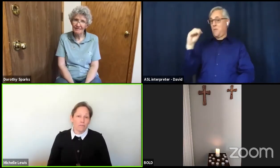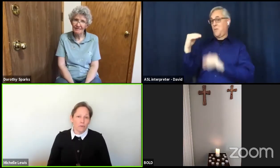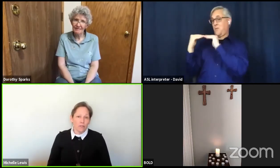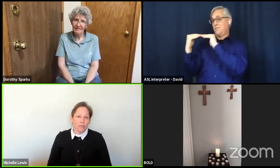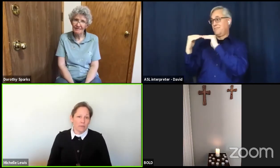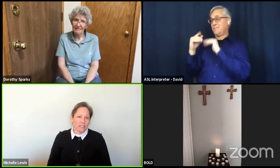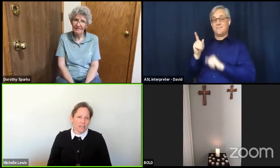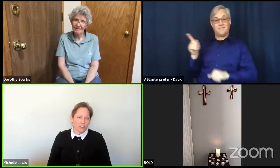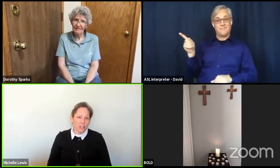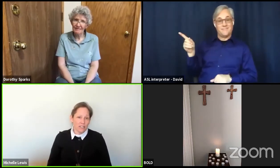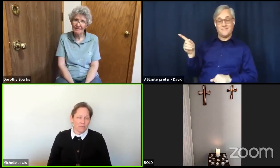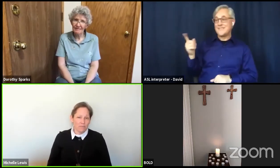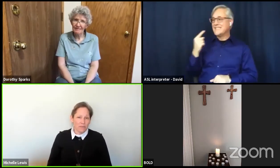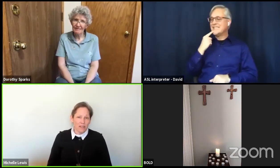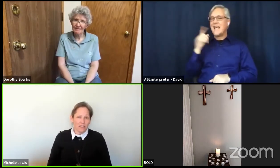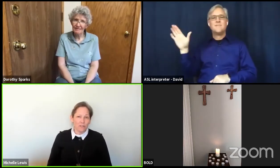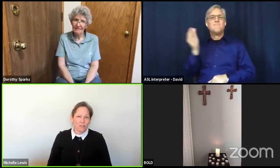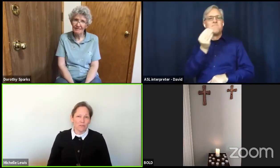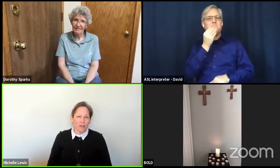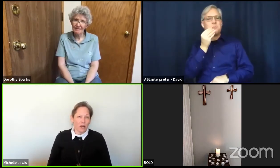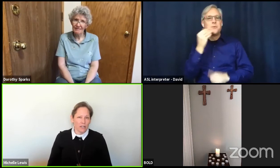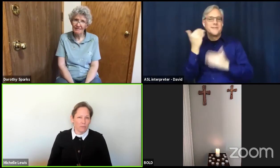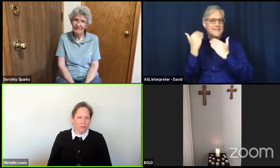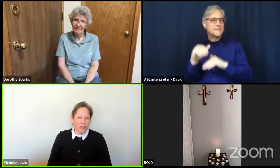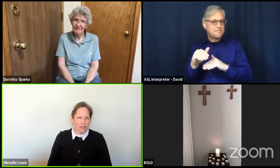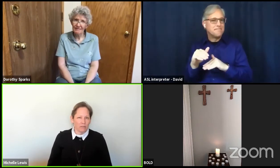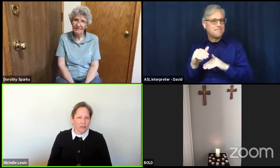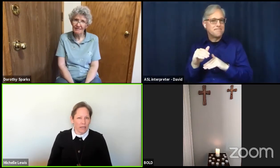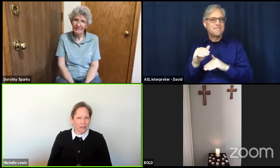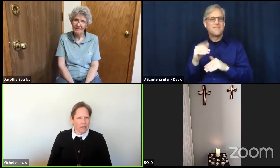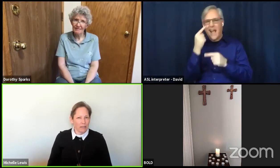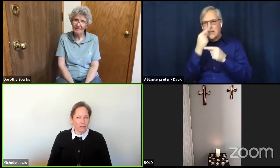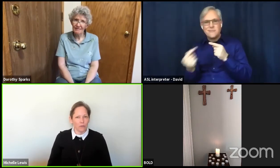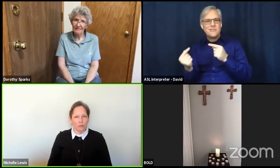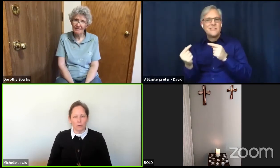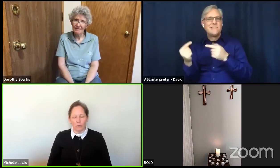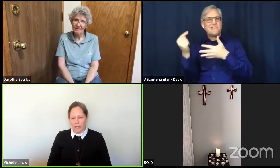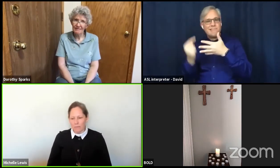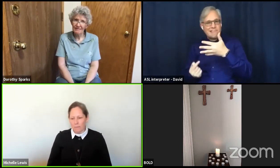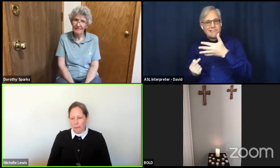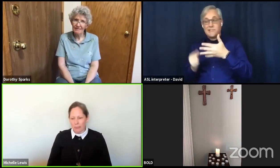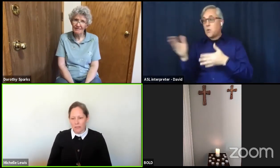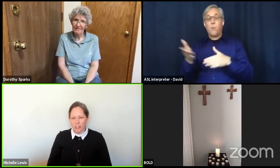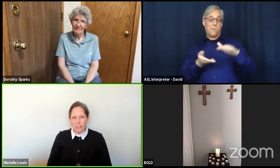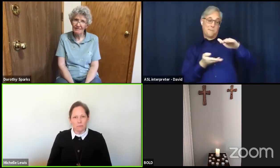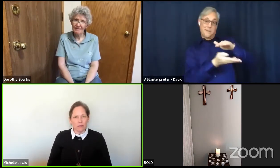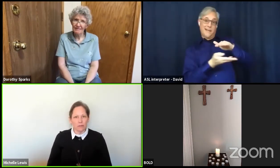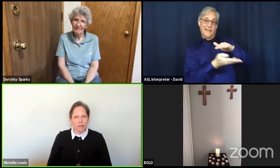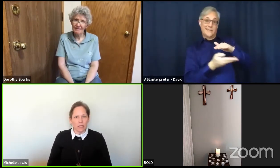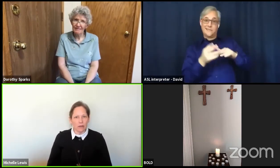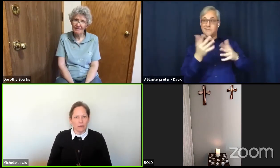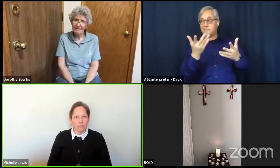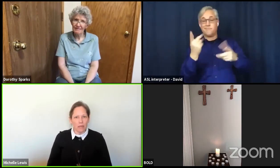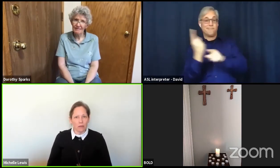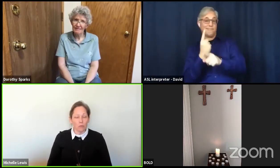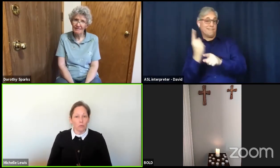limitations. And so it's very hard to bake, like, in a normal way. And she's been learning how to bake really